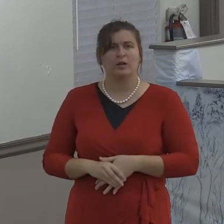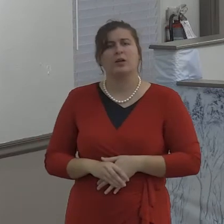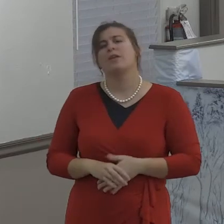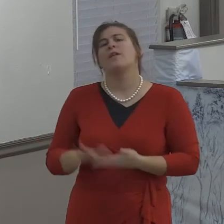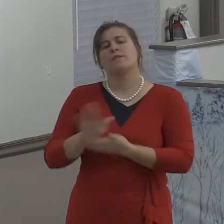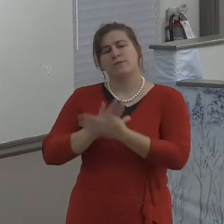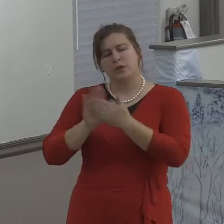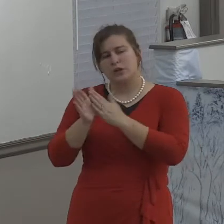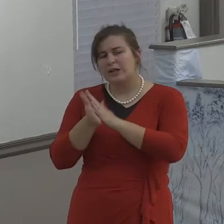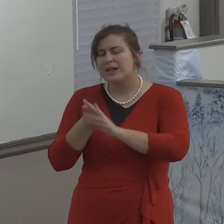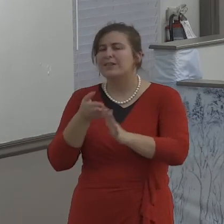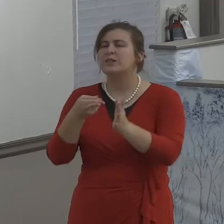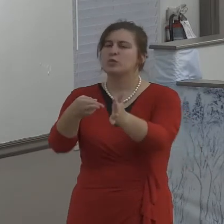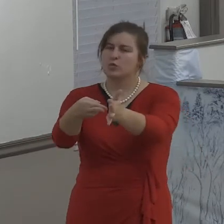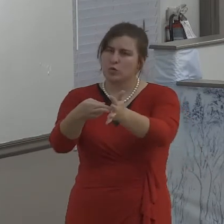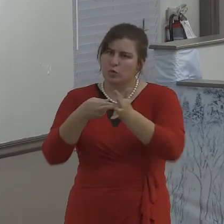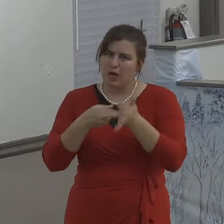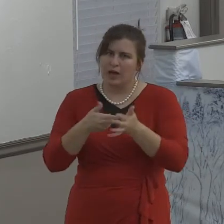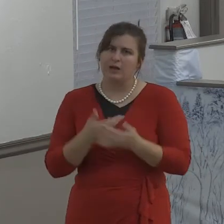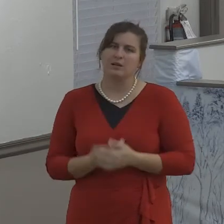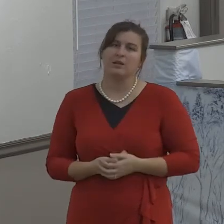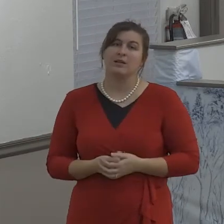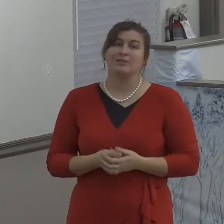tenderhearted, but boy, we need to be forgiving.